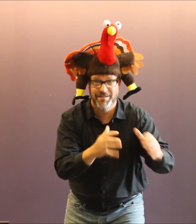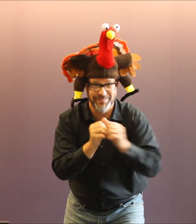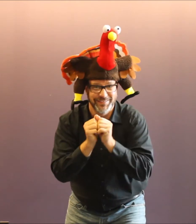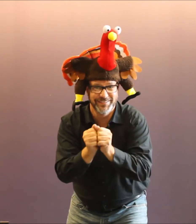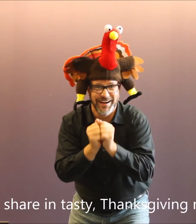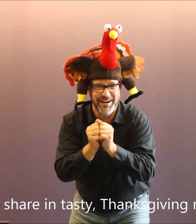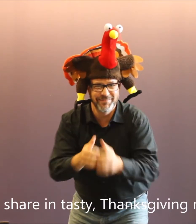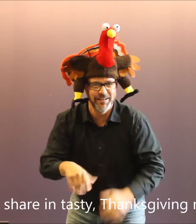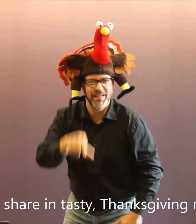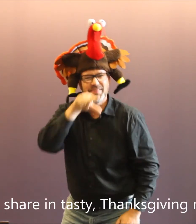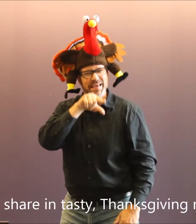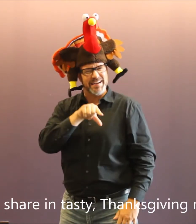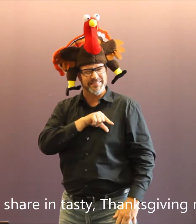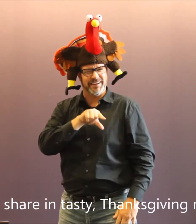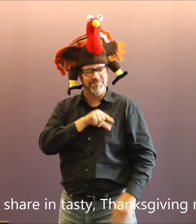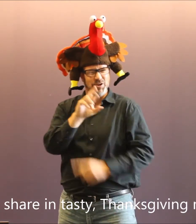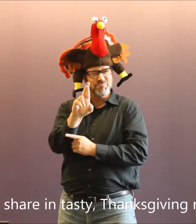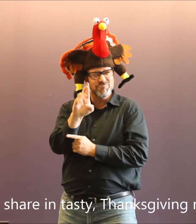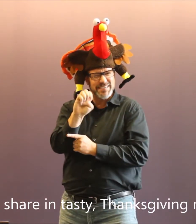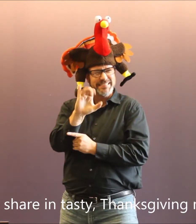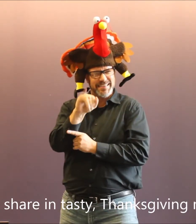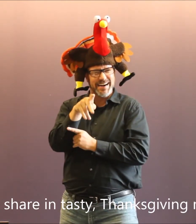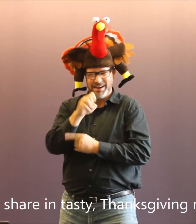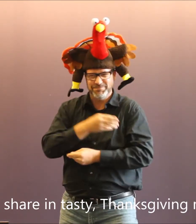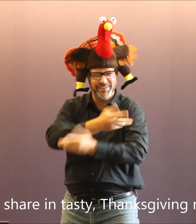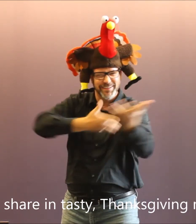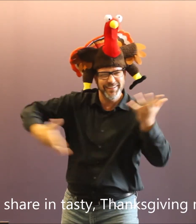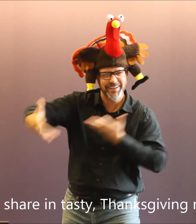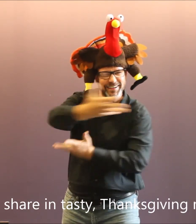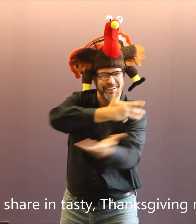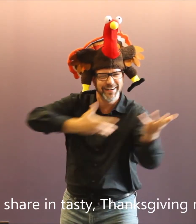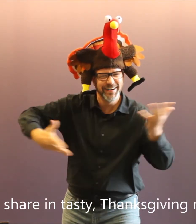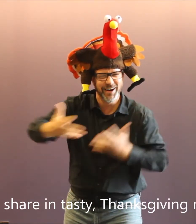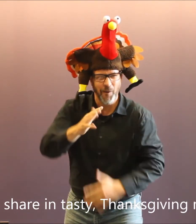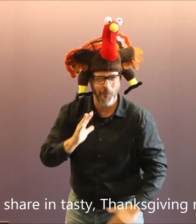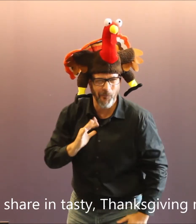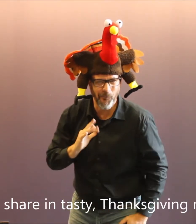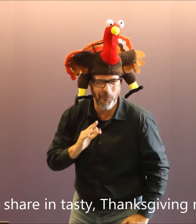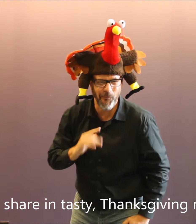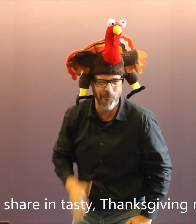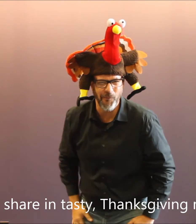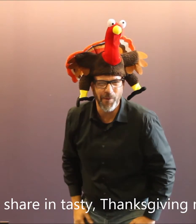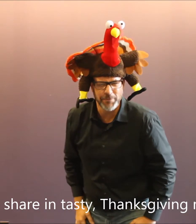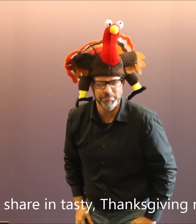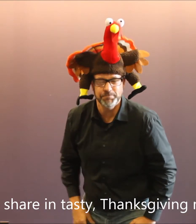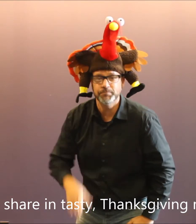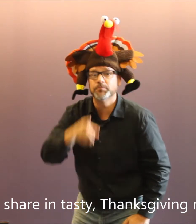And all of us win because we get to share in tasty Thanksgiving recipes.